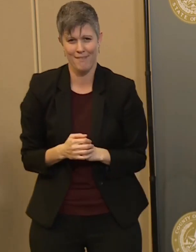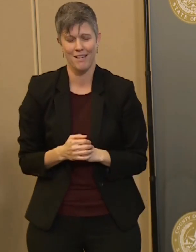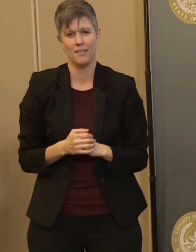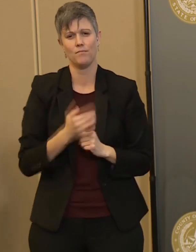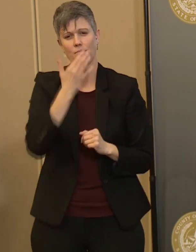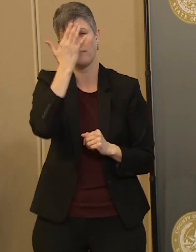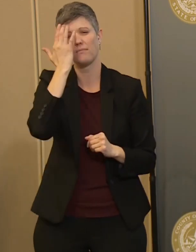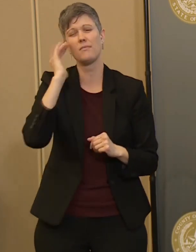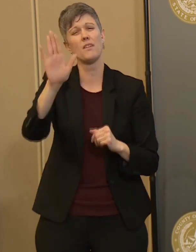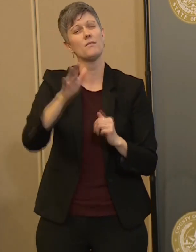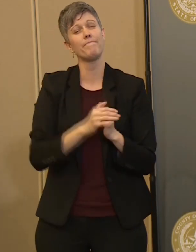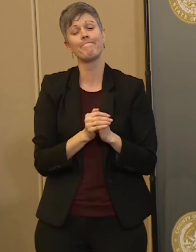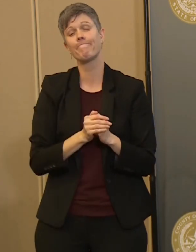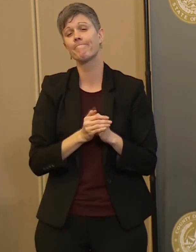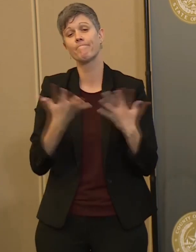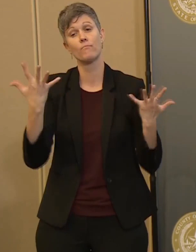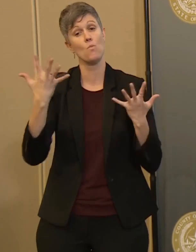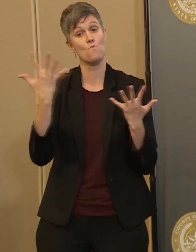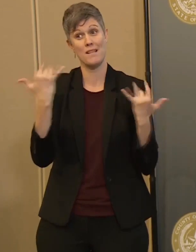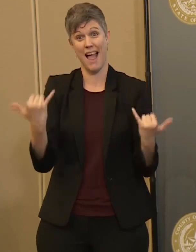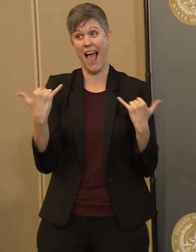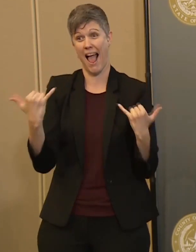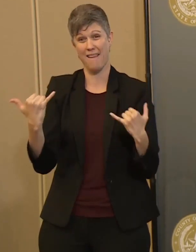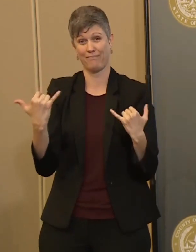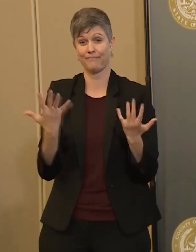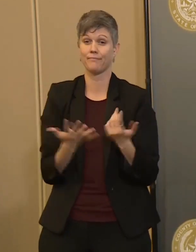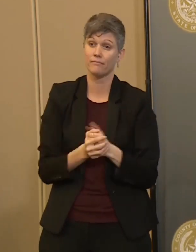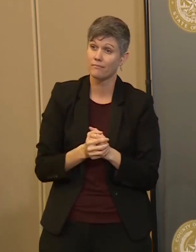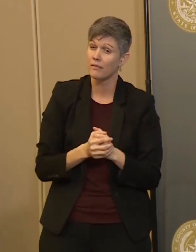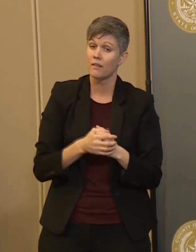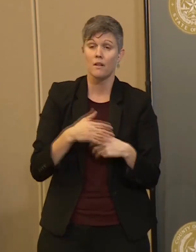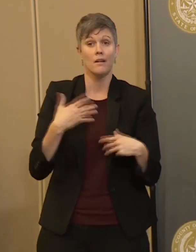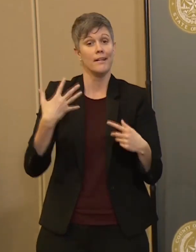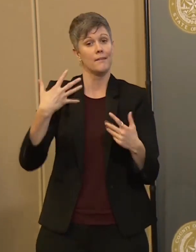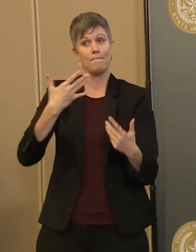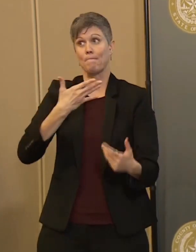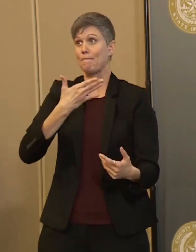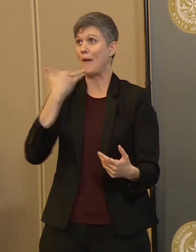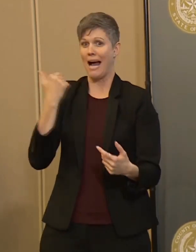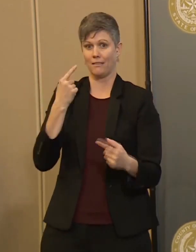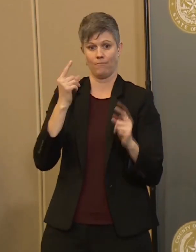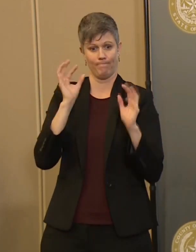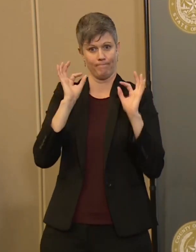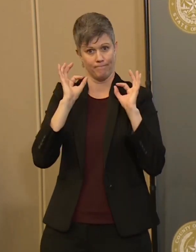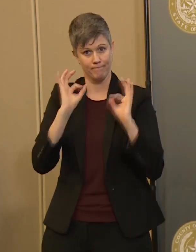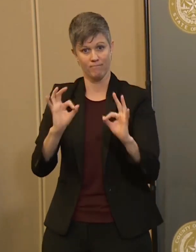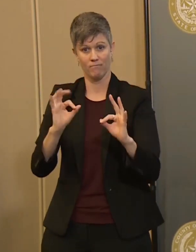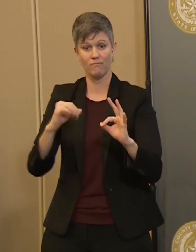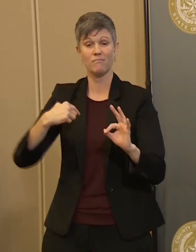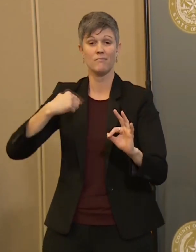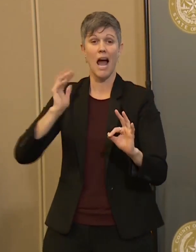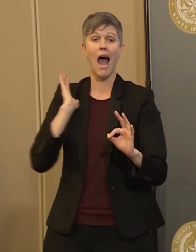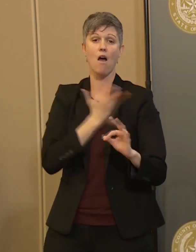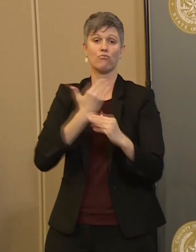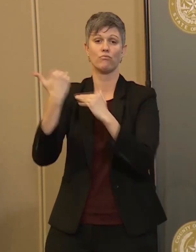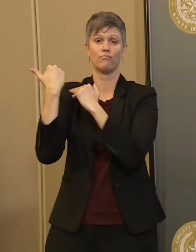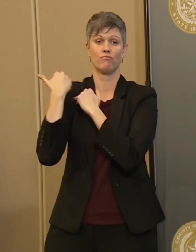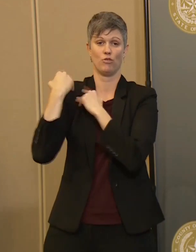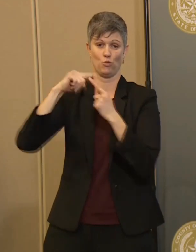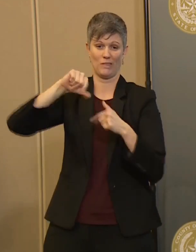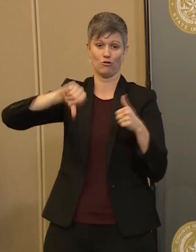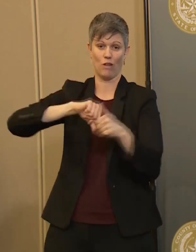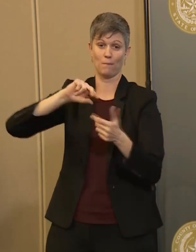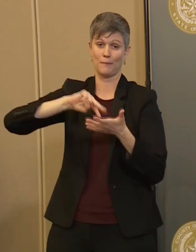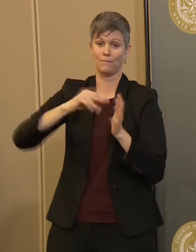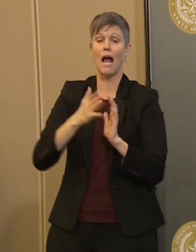Really, what we're looking at, the best enforcement is our responsibility to one another. We do expect,